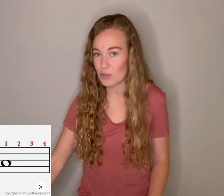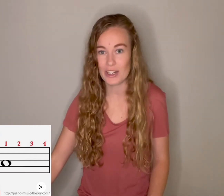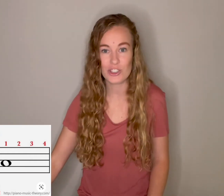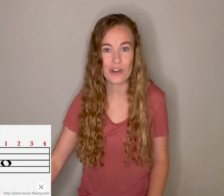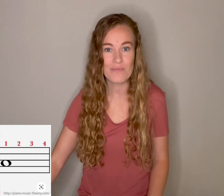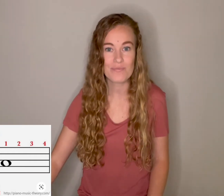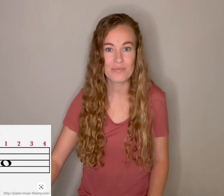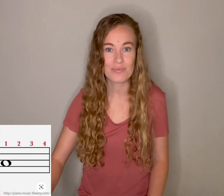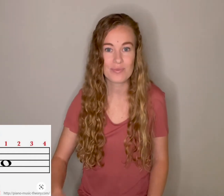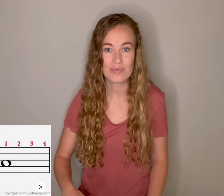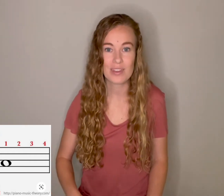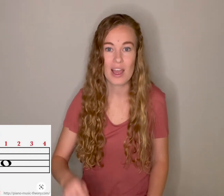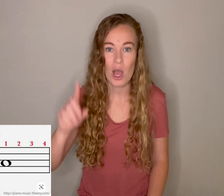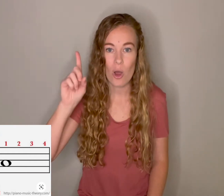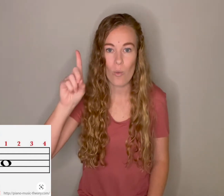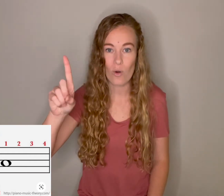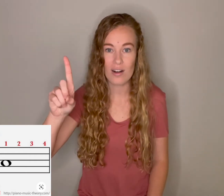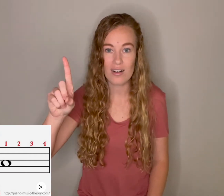metronome. One.